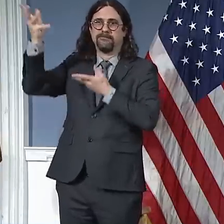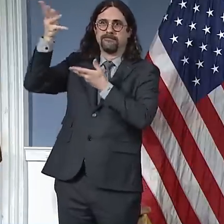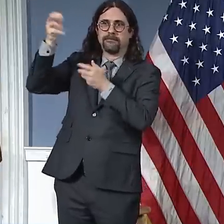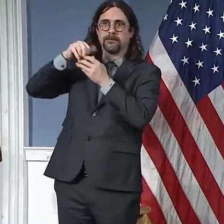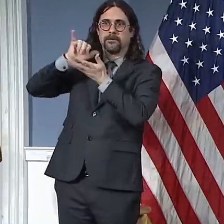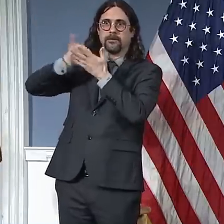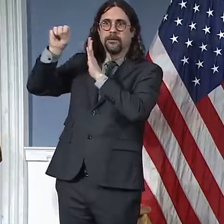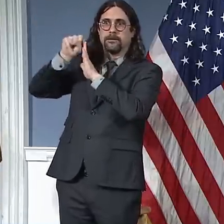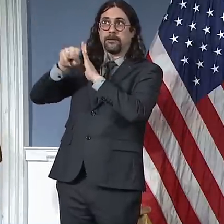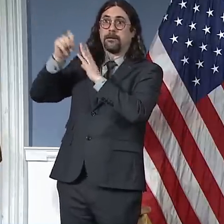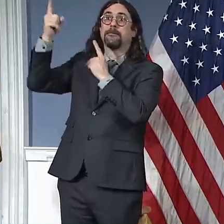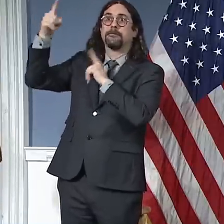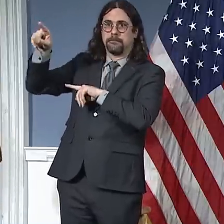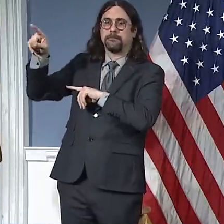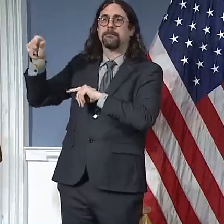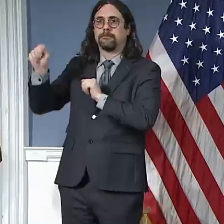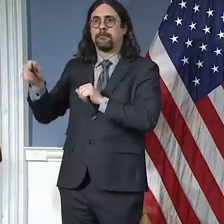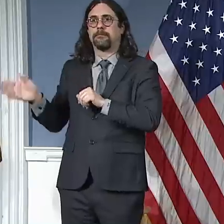number of people